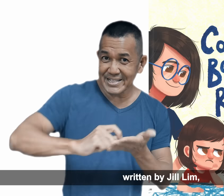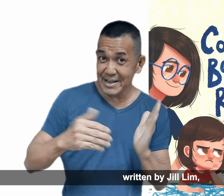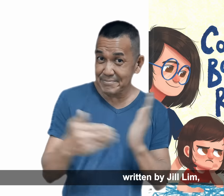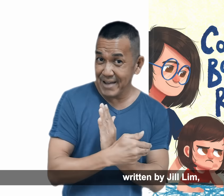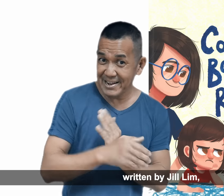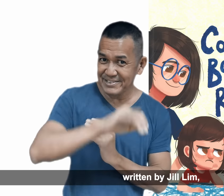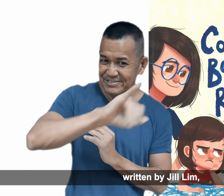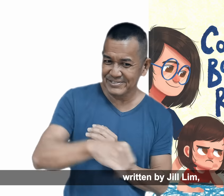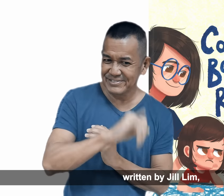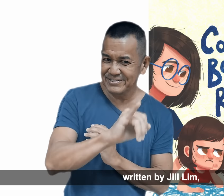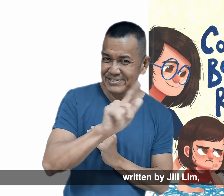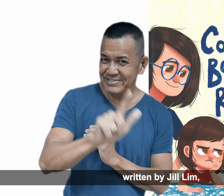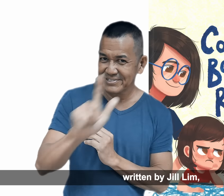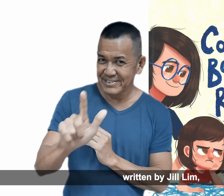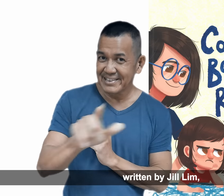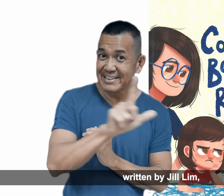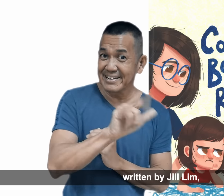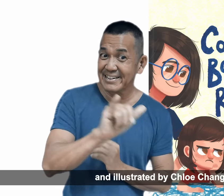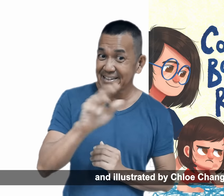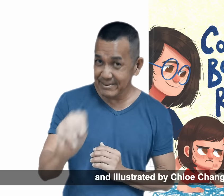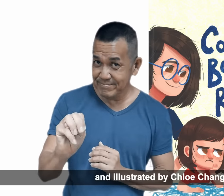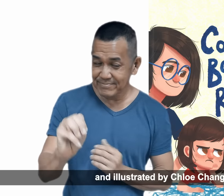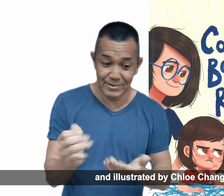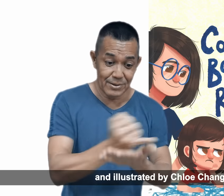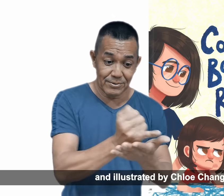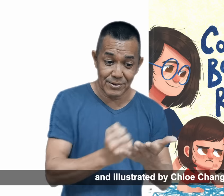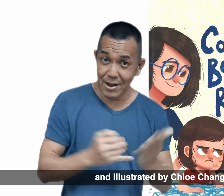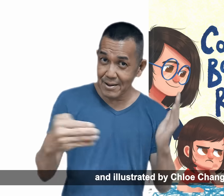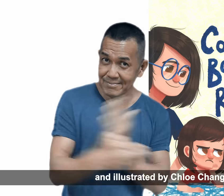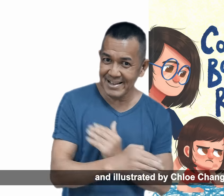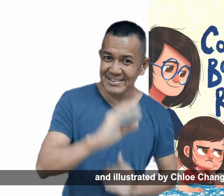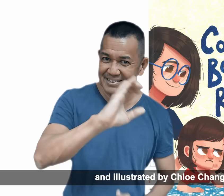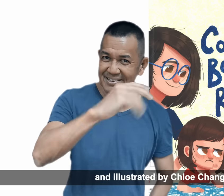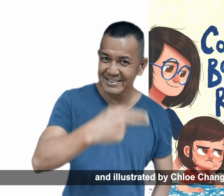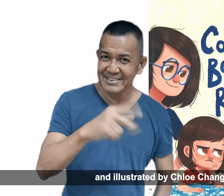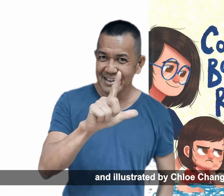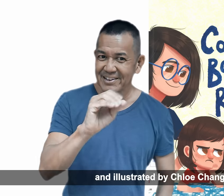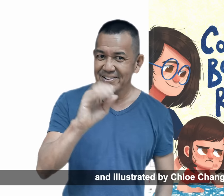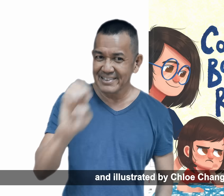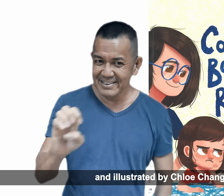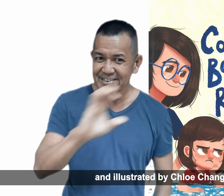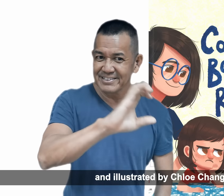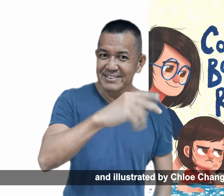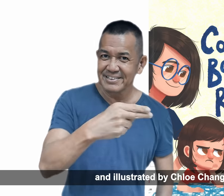Written by Jill Lim. Illustrated by Chloe Chang.